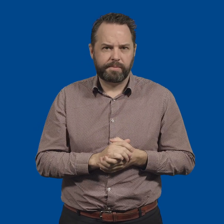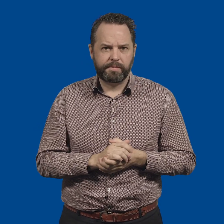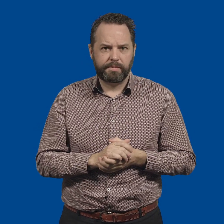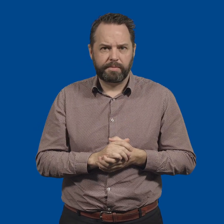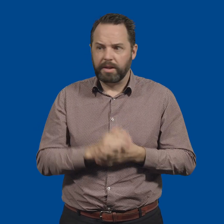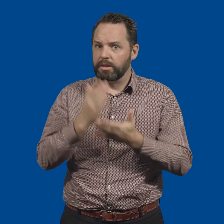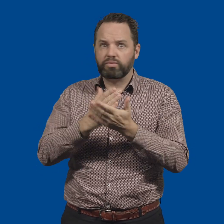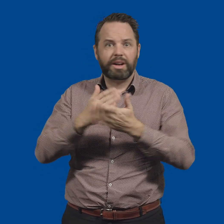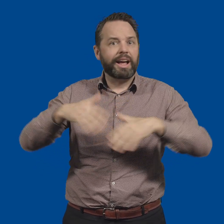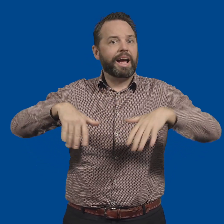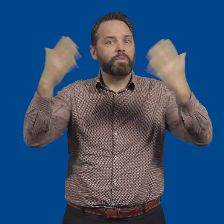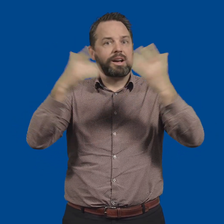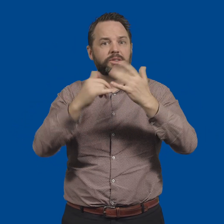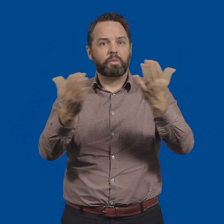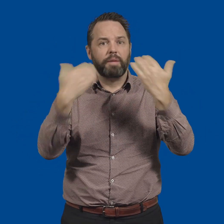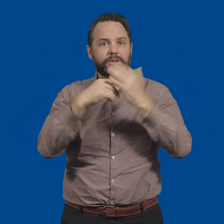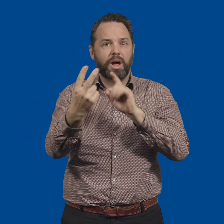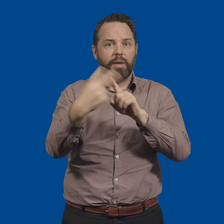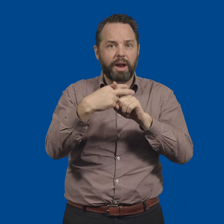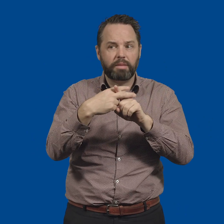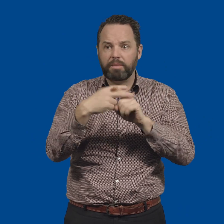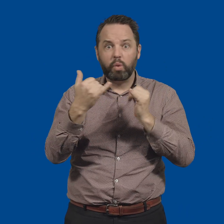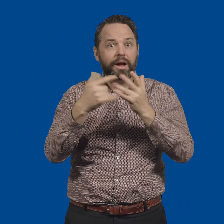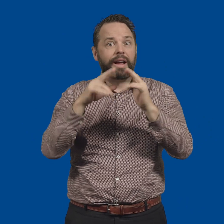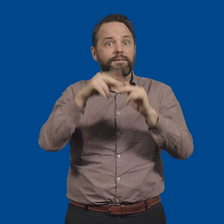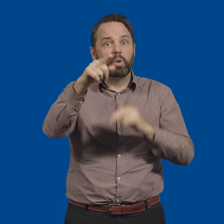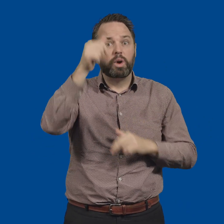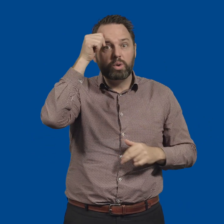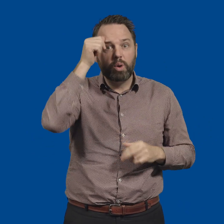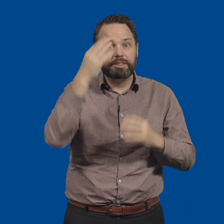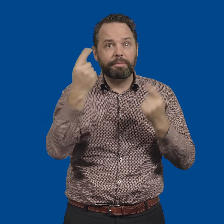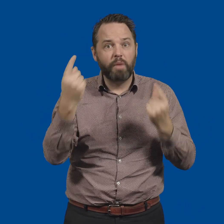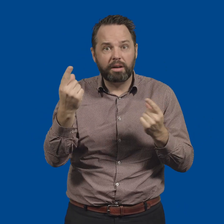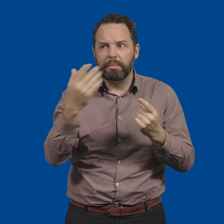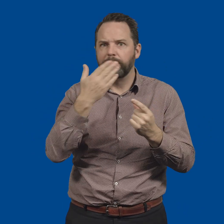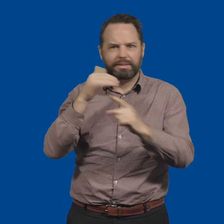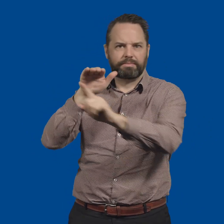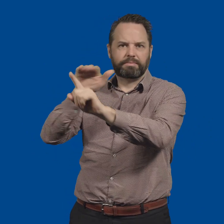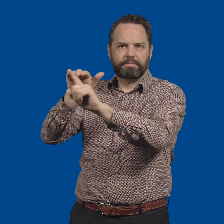We're welcoming applications from everyone and encourage you to share this opportunity with others.